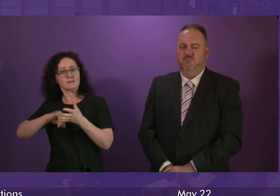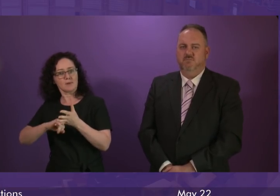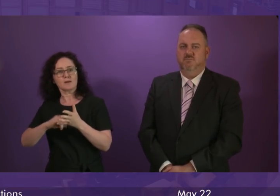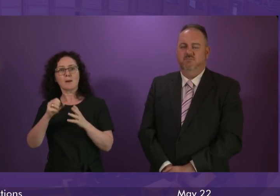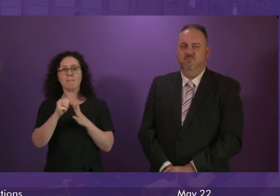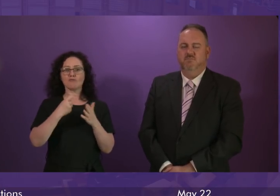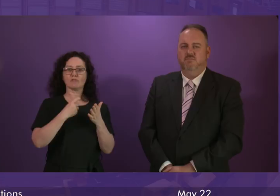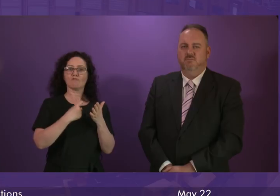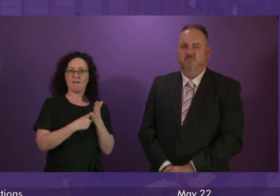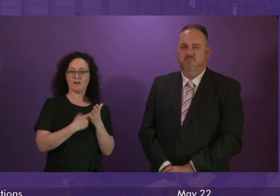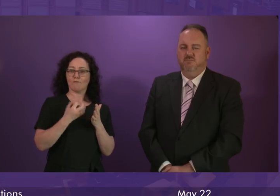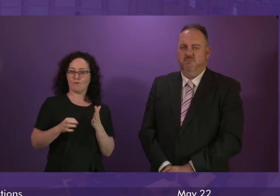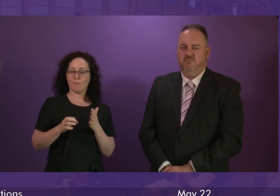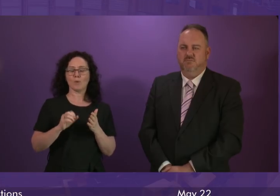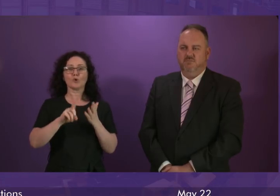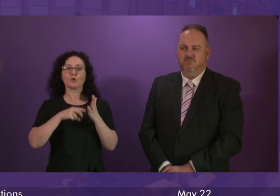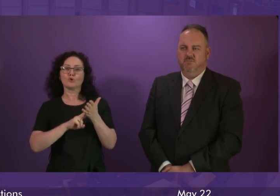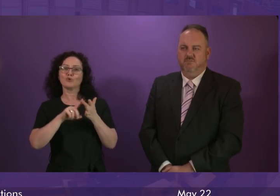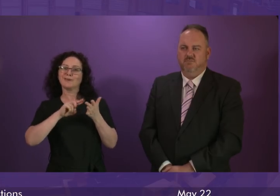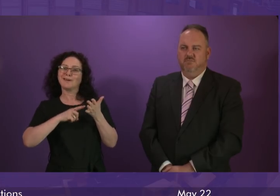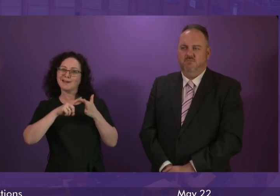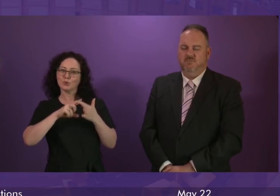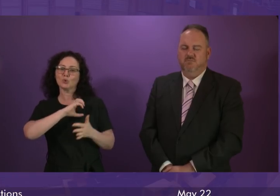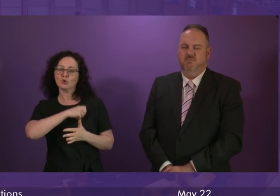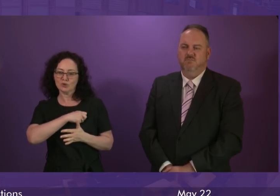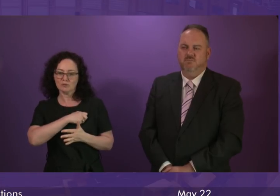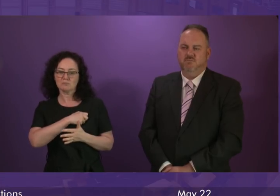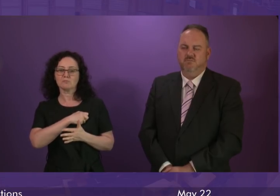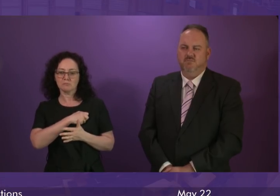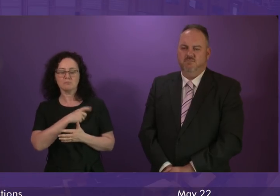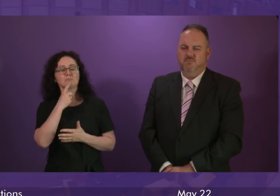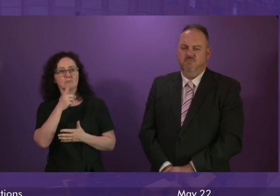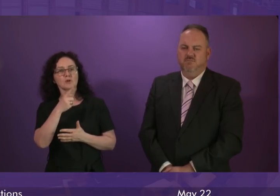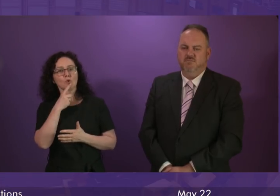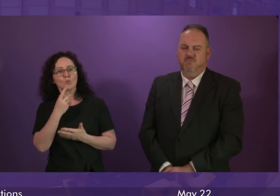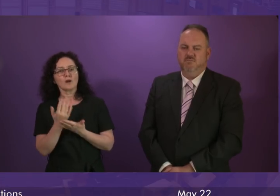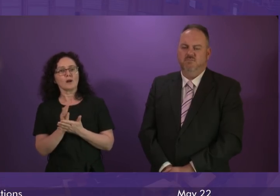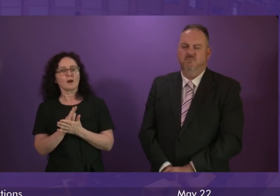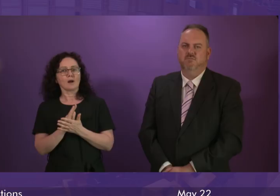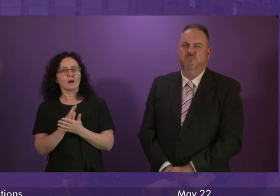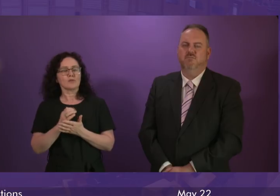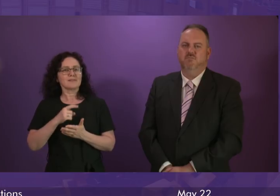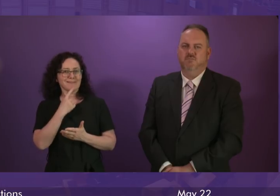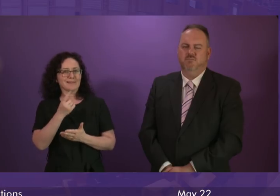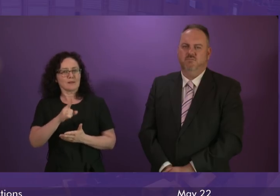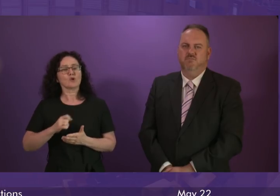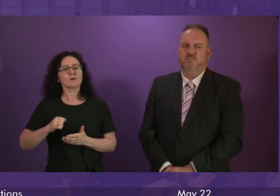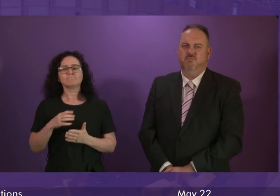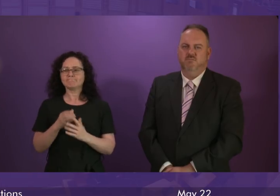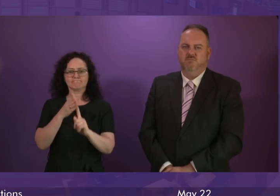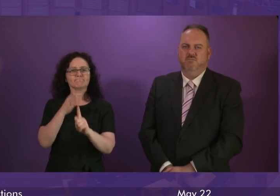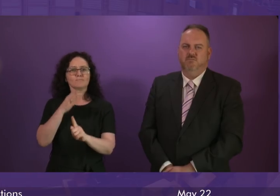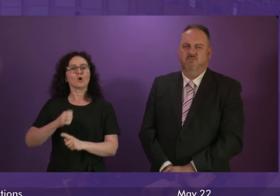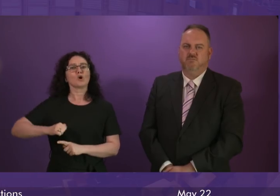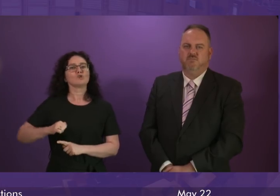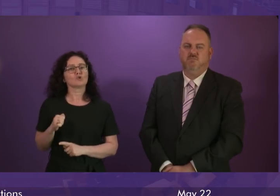said that they left the summit confident that the Scottish Government shares our determination to make sure we get our share of the renewables manufacturing bonanza and that